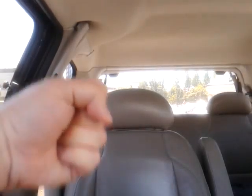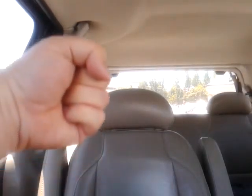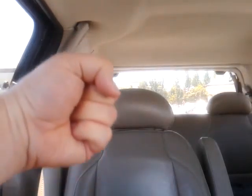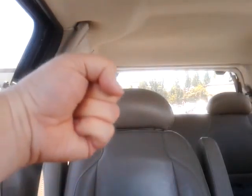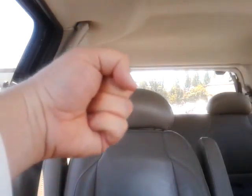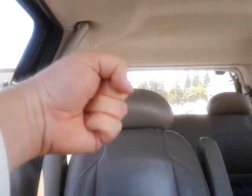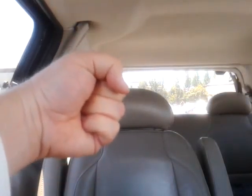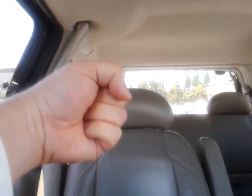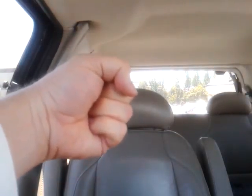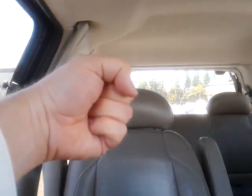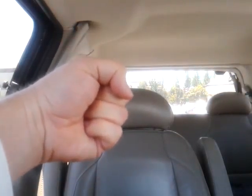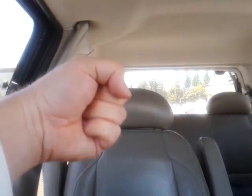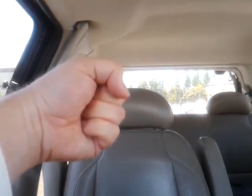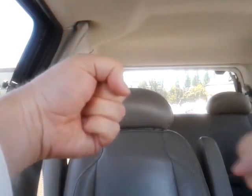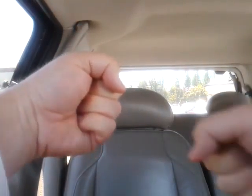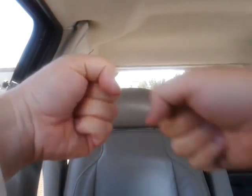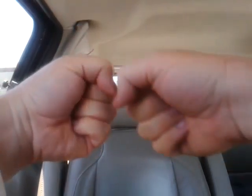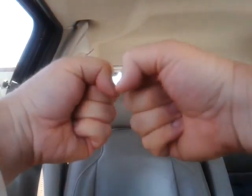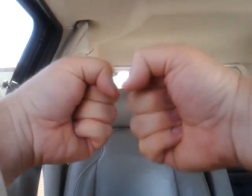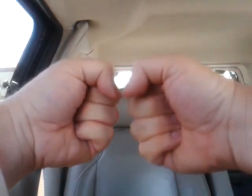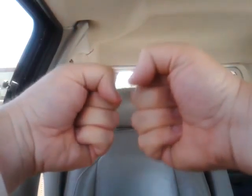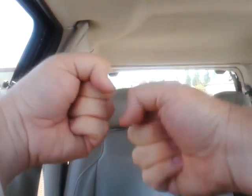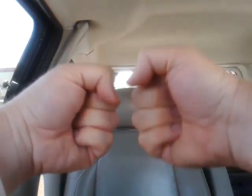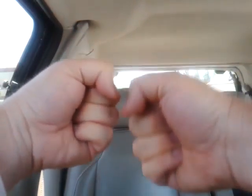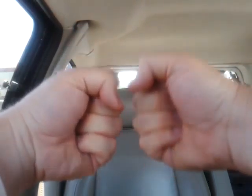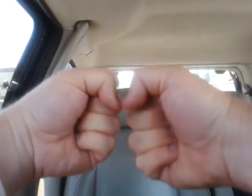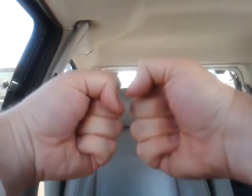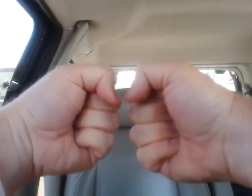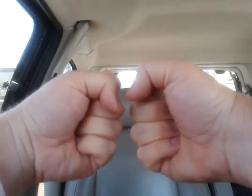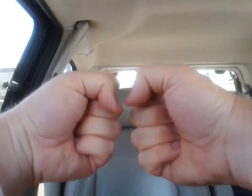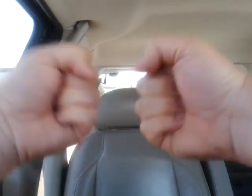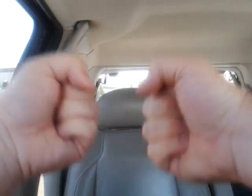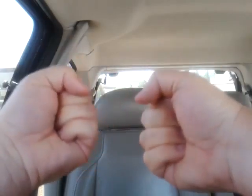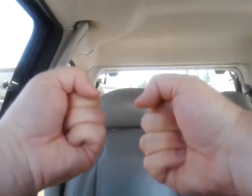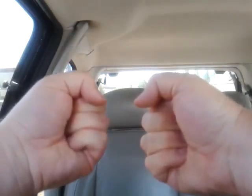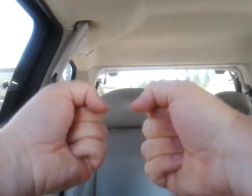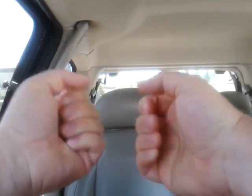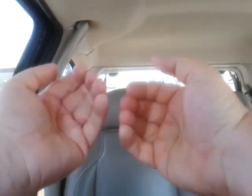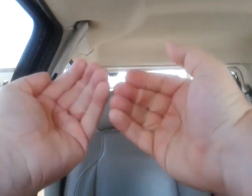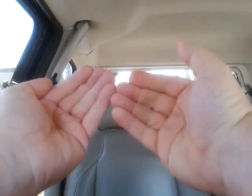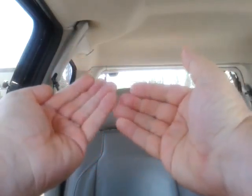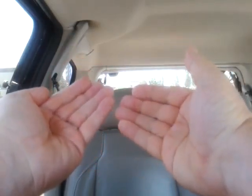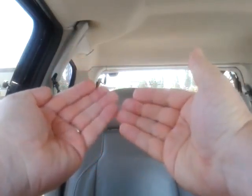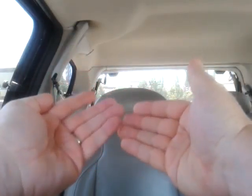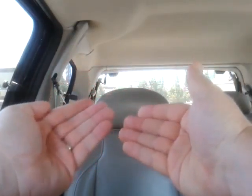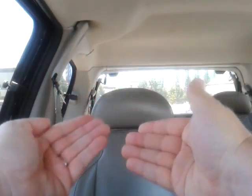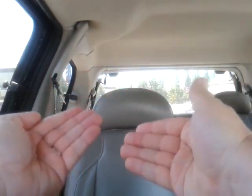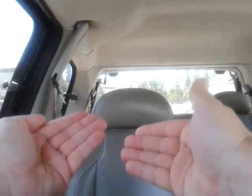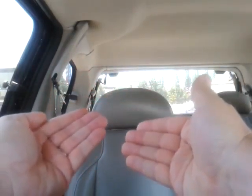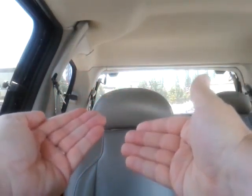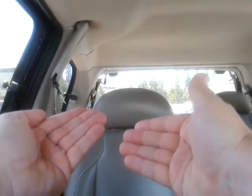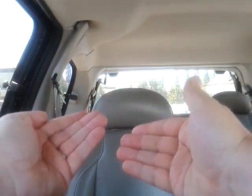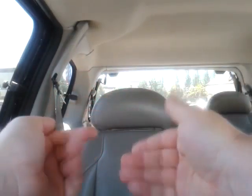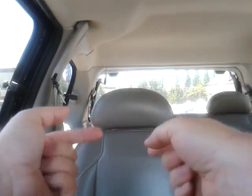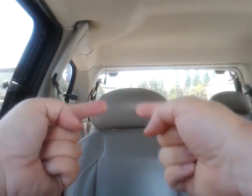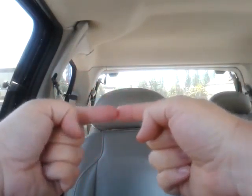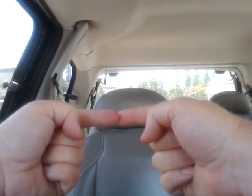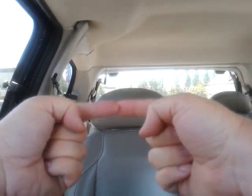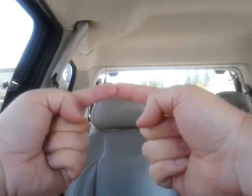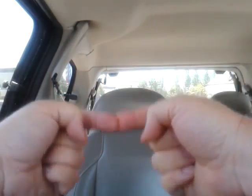Many atheists think that they are on the same page with all the other atheists in the world. These atheists believe that if everyone stopped believing in God we